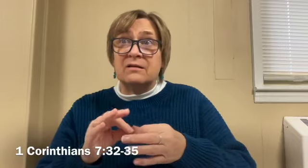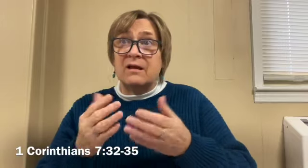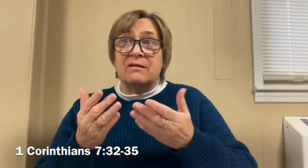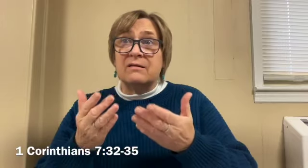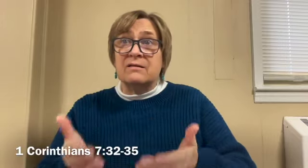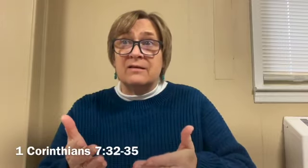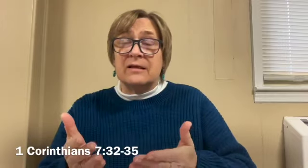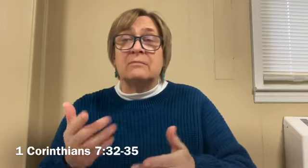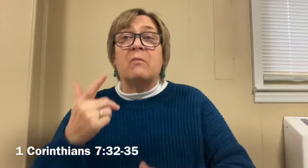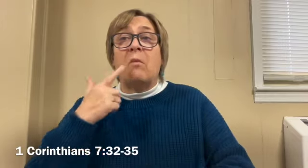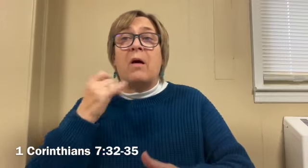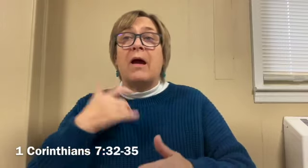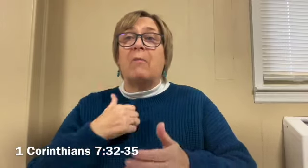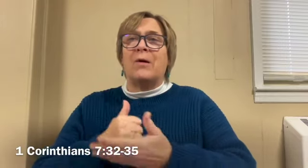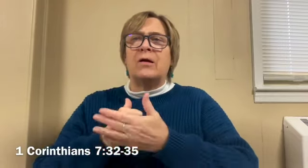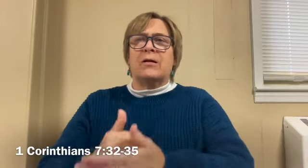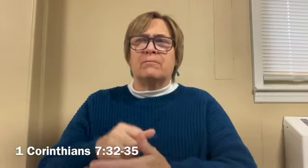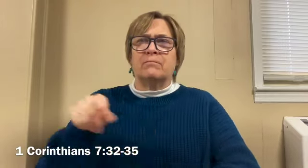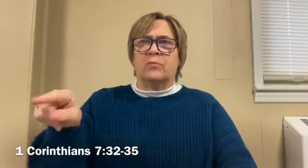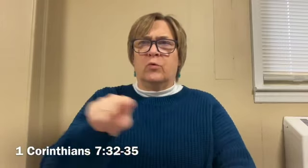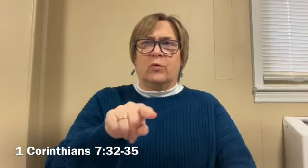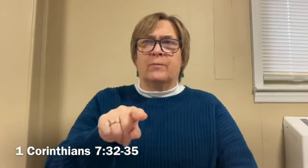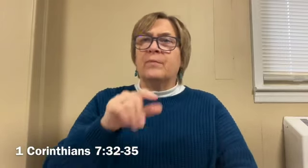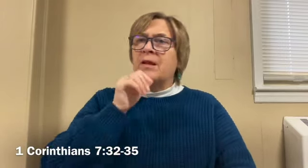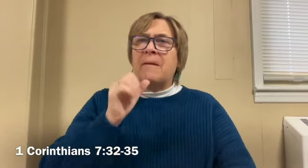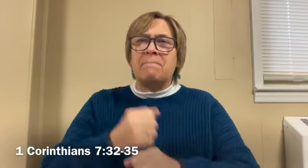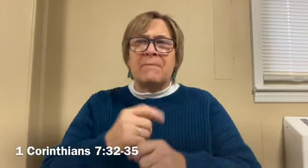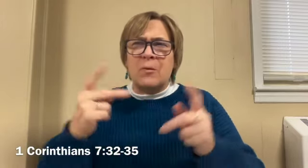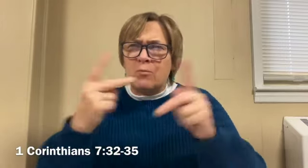not to impose restraint upon you